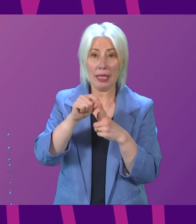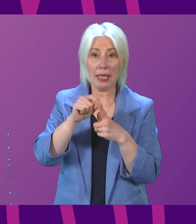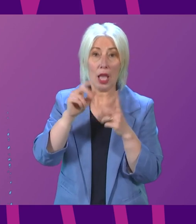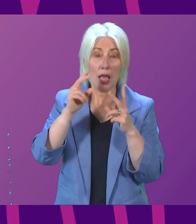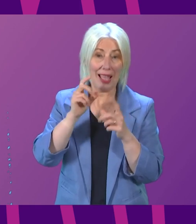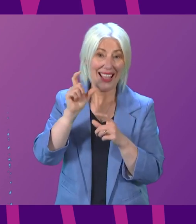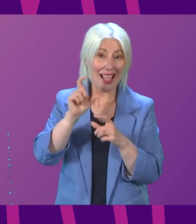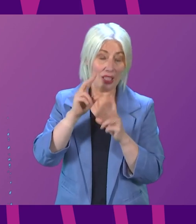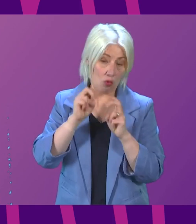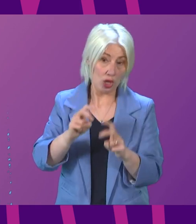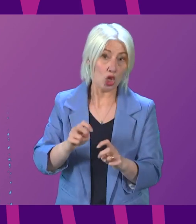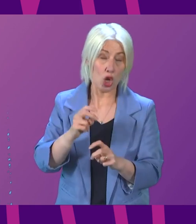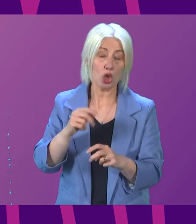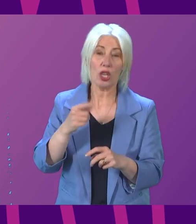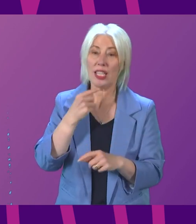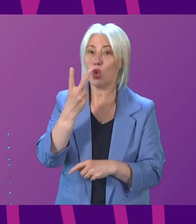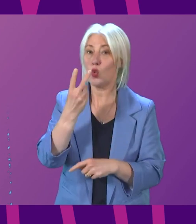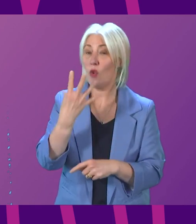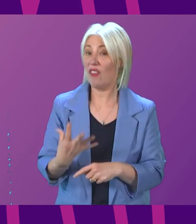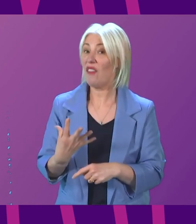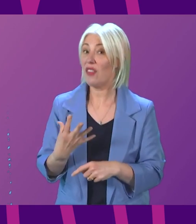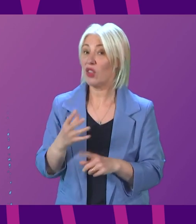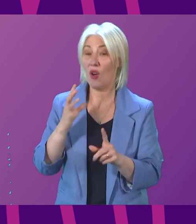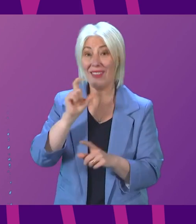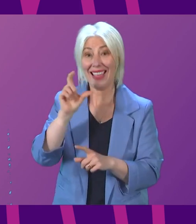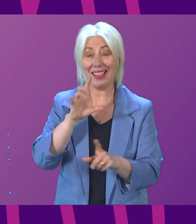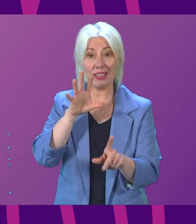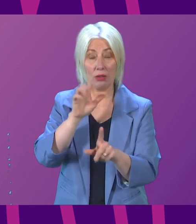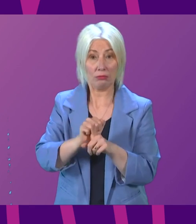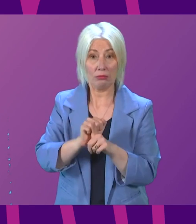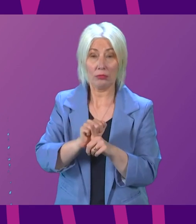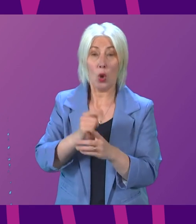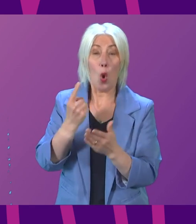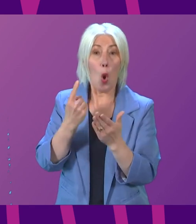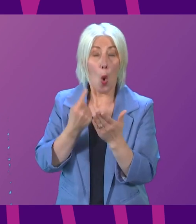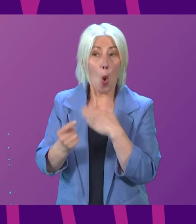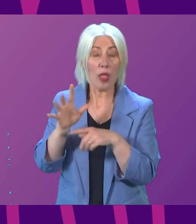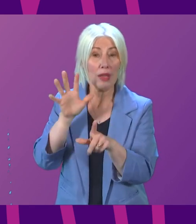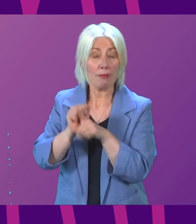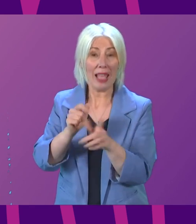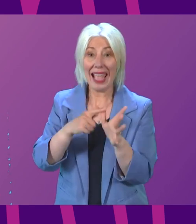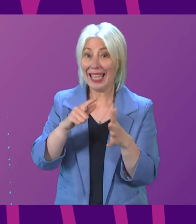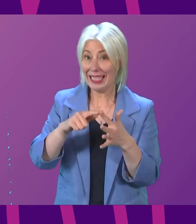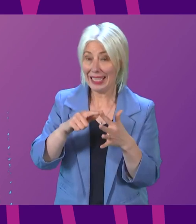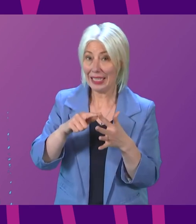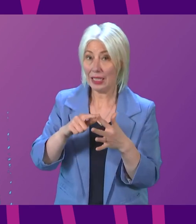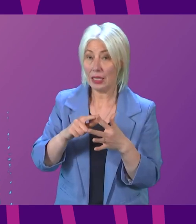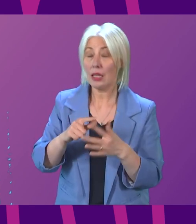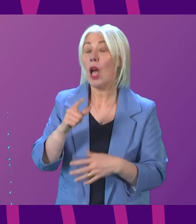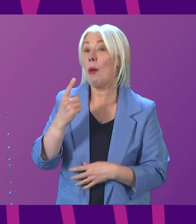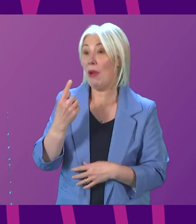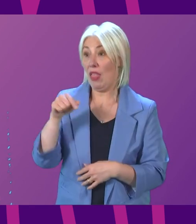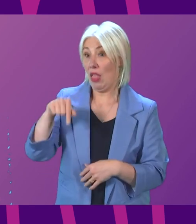almost two-fifths of cancer in Scotland are only being diagnosed at A and D. I hear this week from Myeloma UK